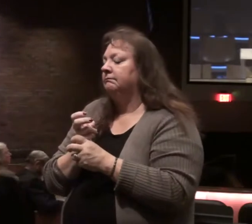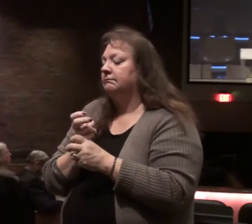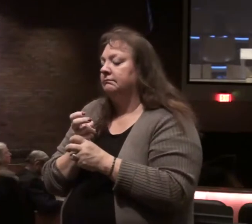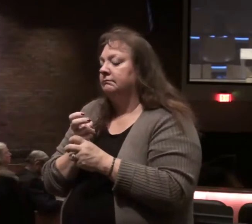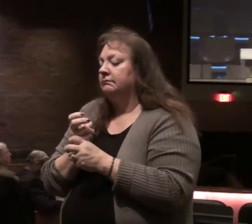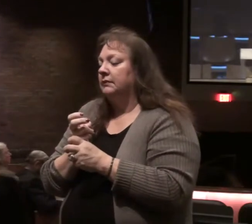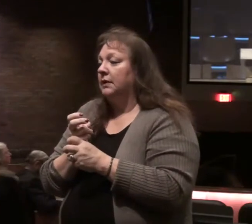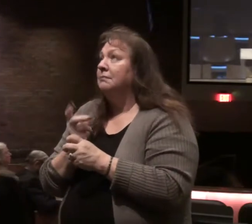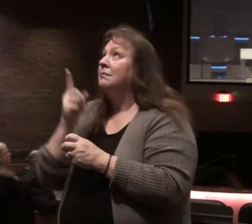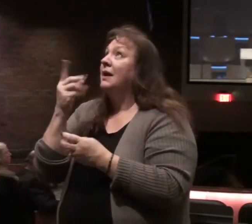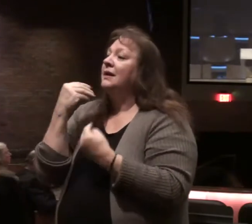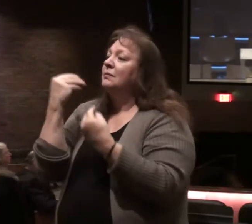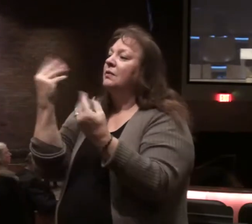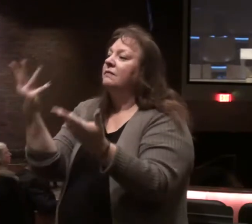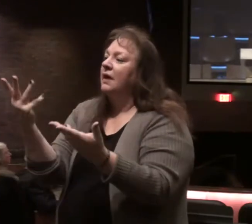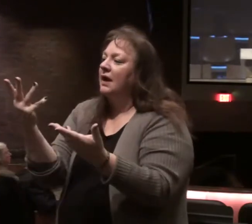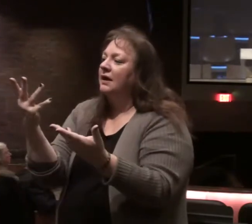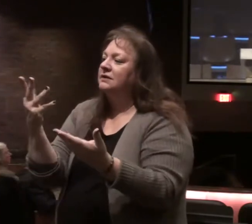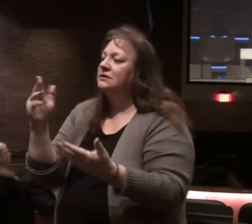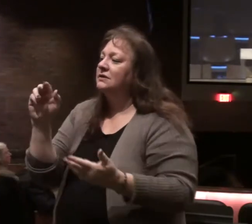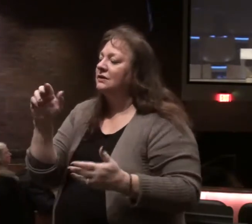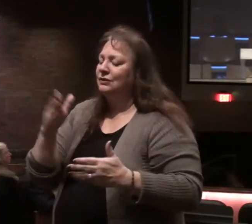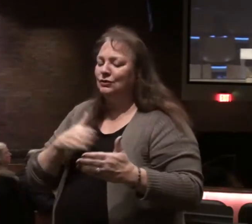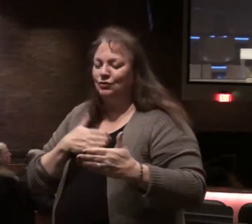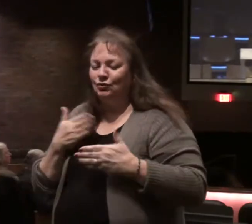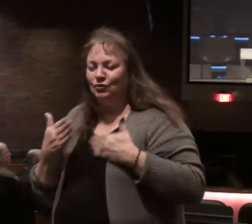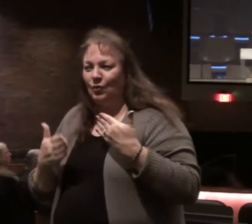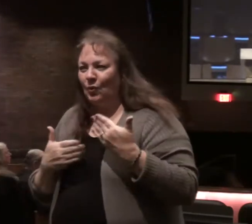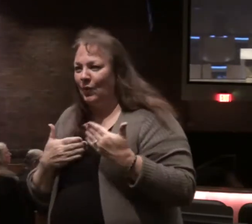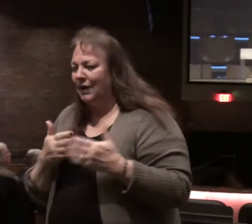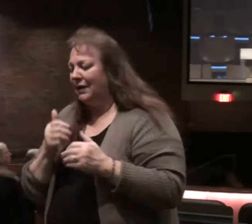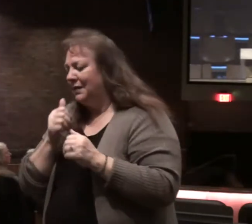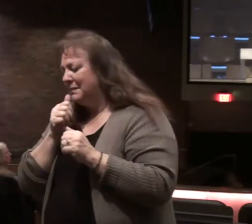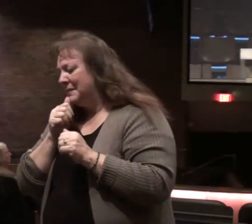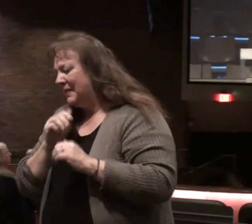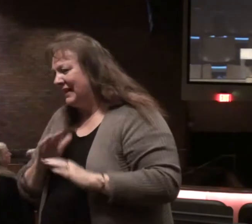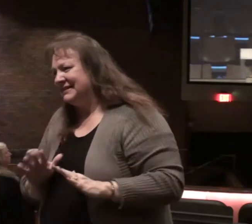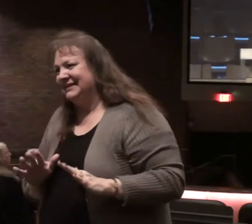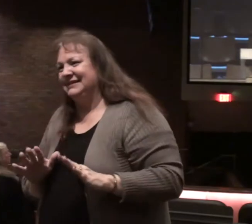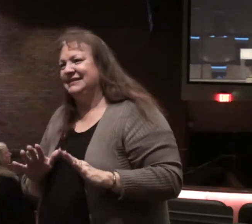but also he provides joy blessedness